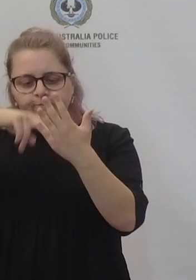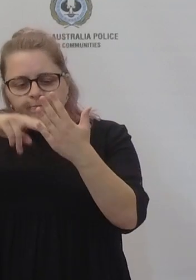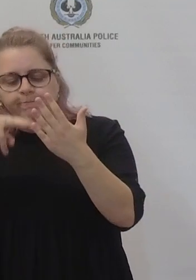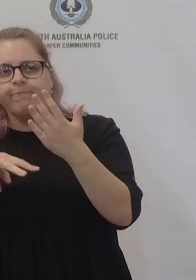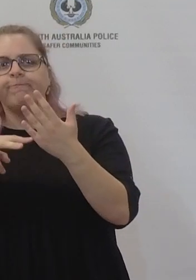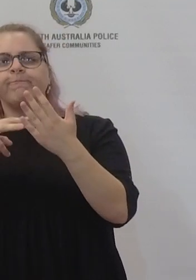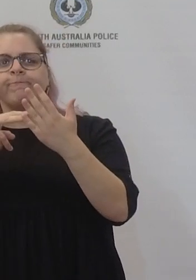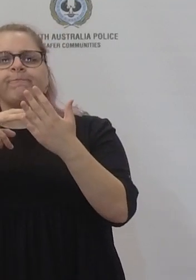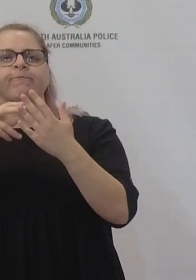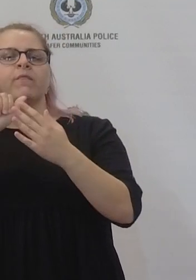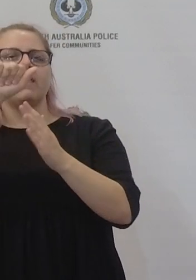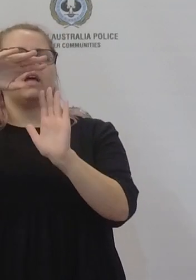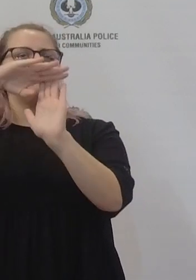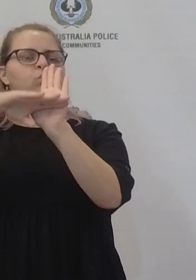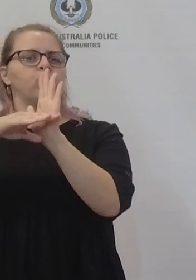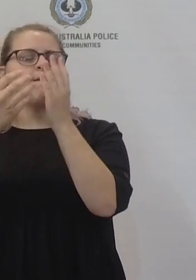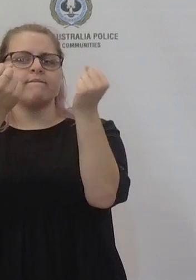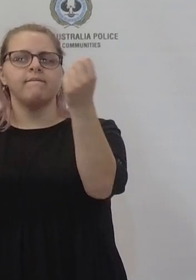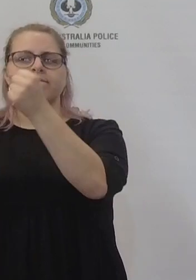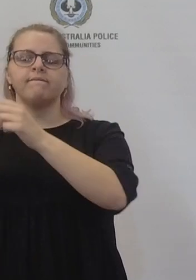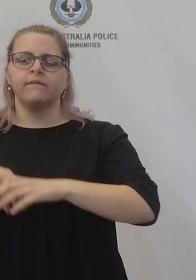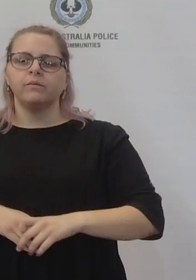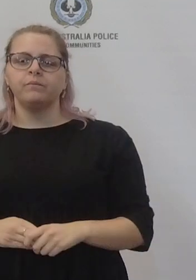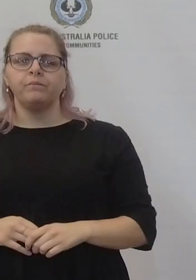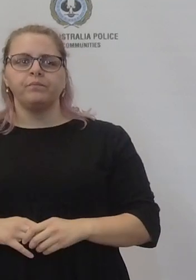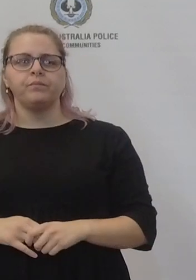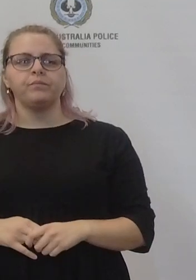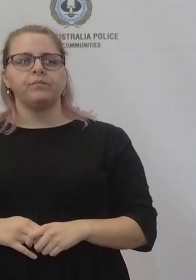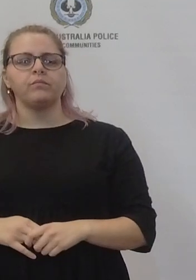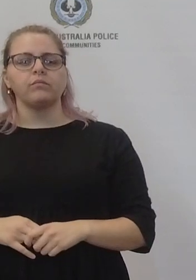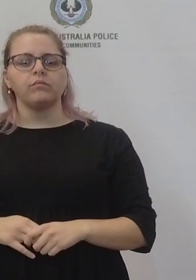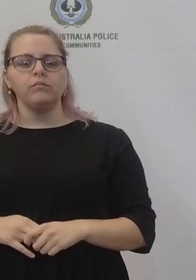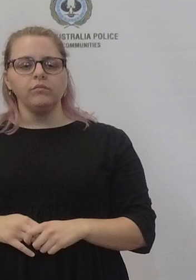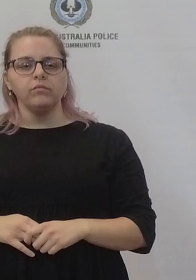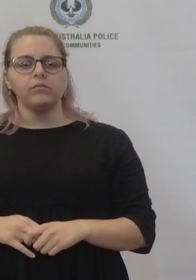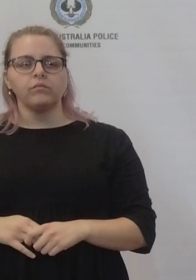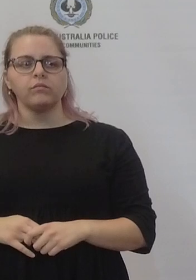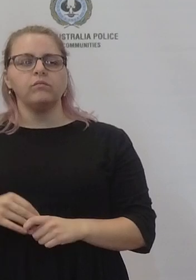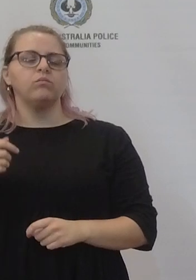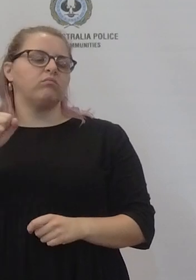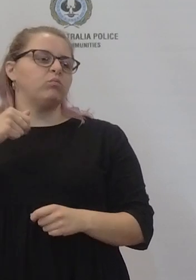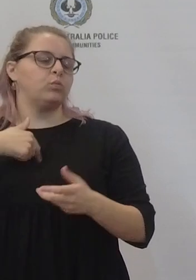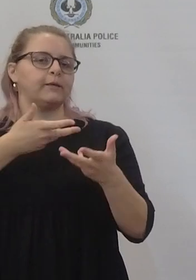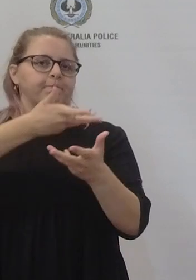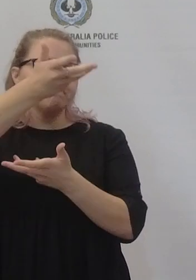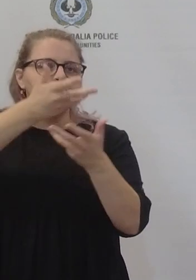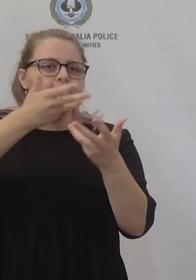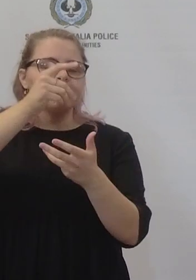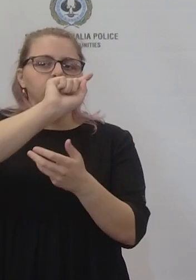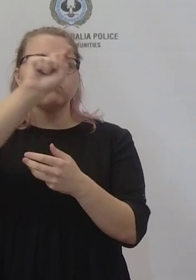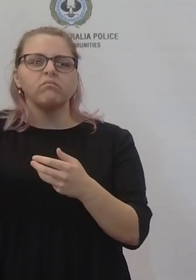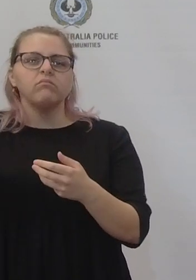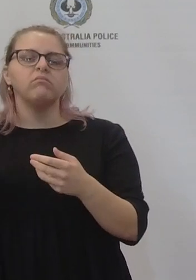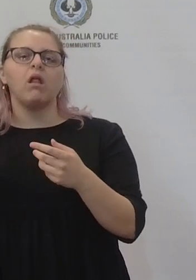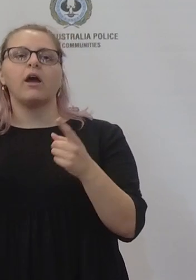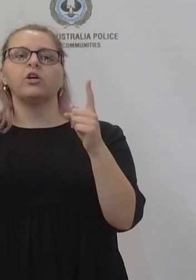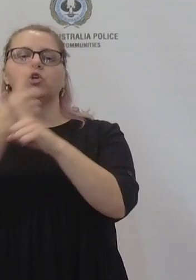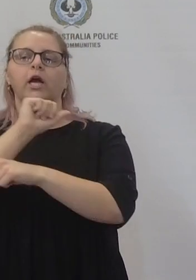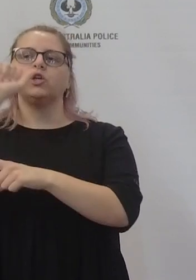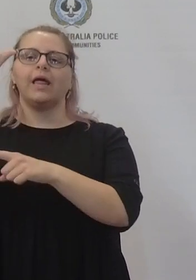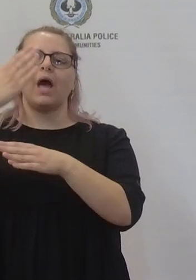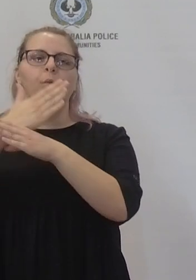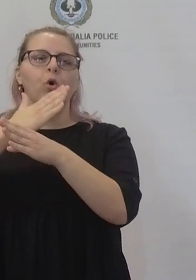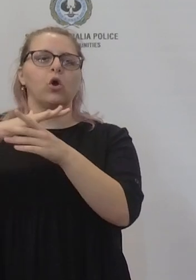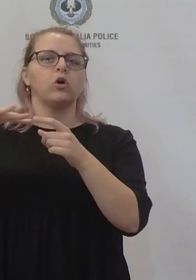in place and the time frames they require in order to implement an alternative mechanism such as a workforce direction under